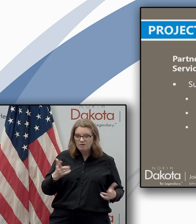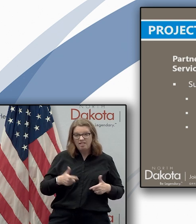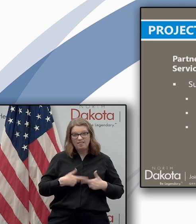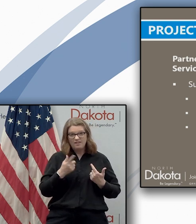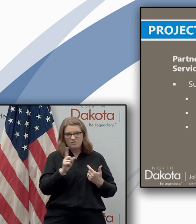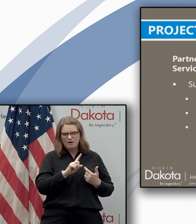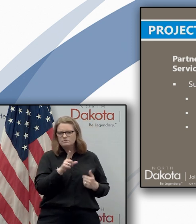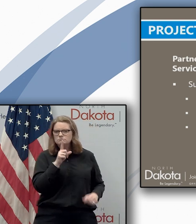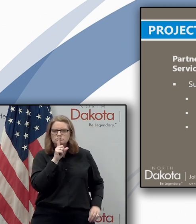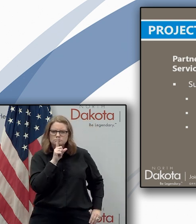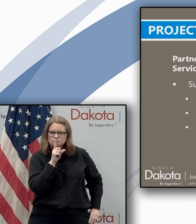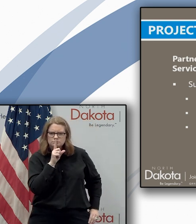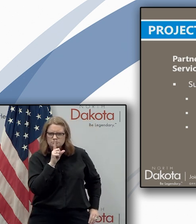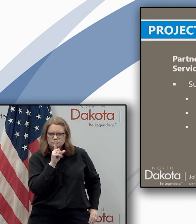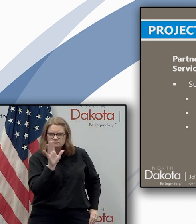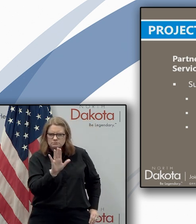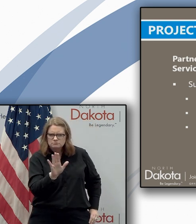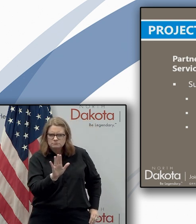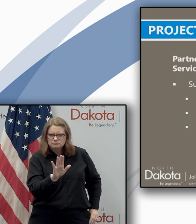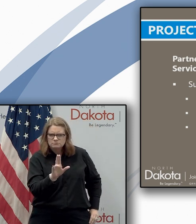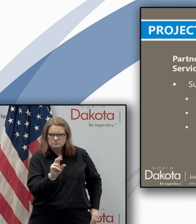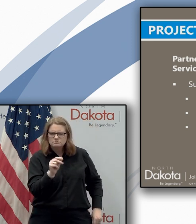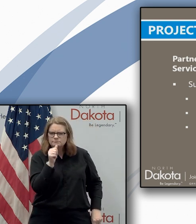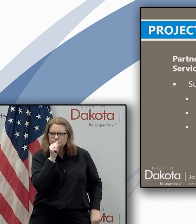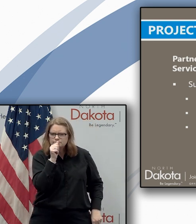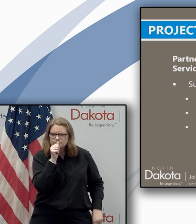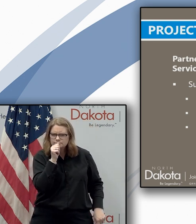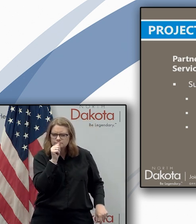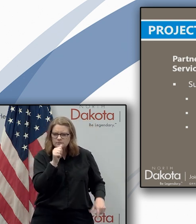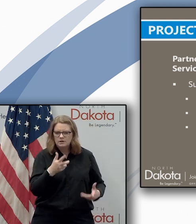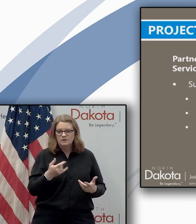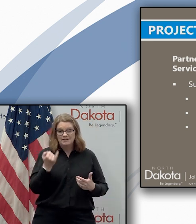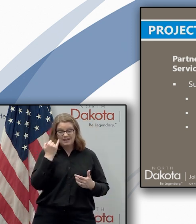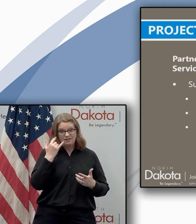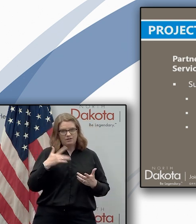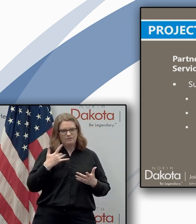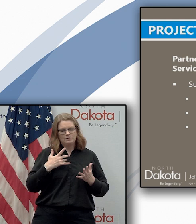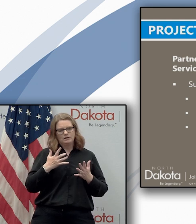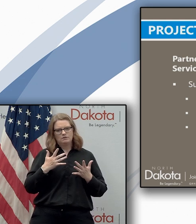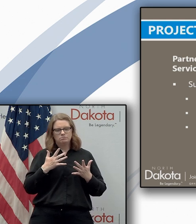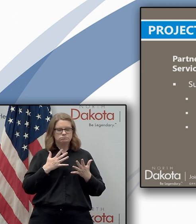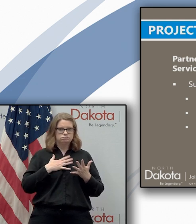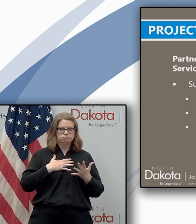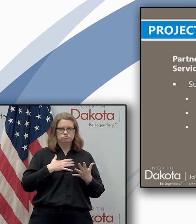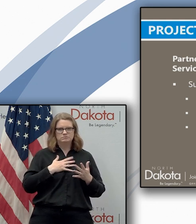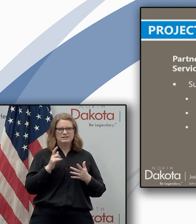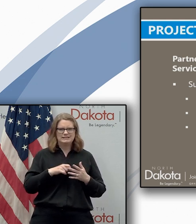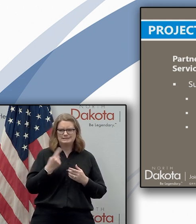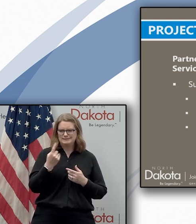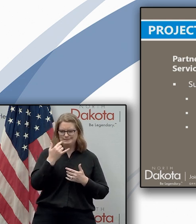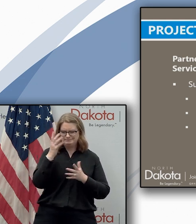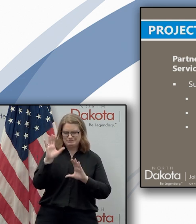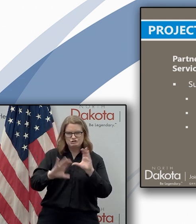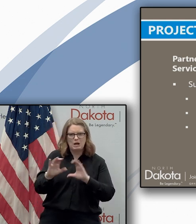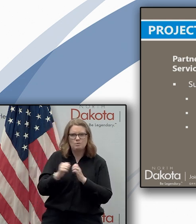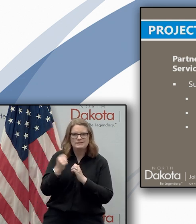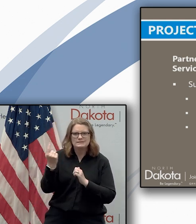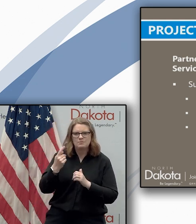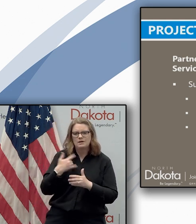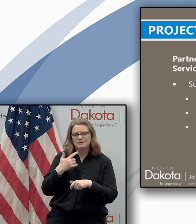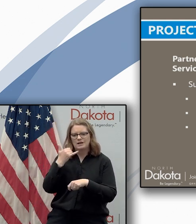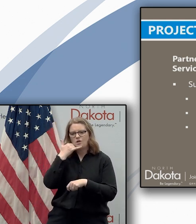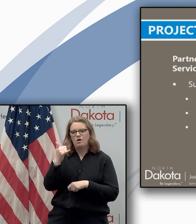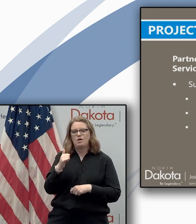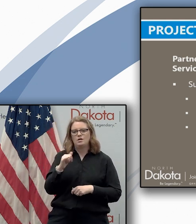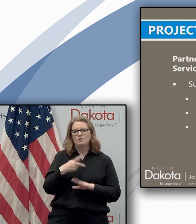live uh but if you have if you're feeling uh intense difficulty distress or trouble or if you just need someone to talk to again reach out to project